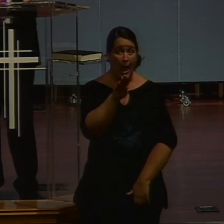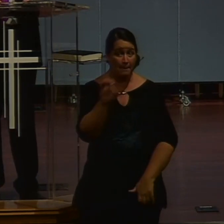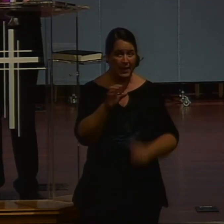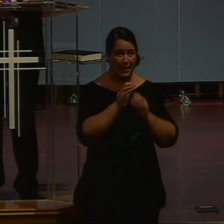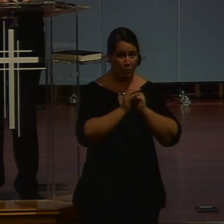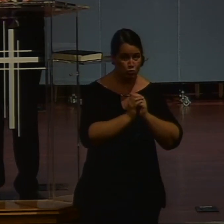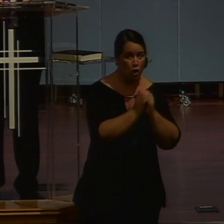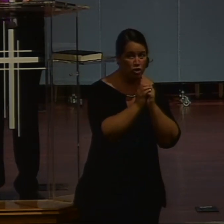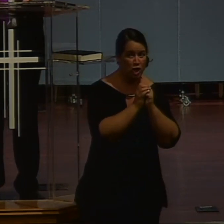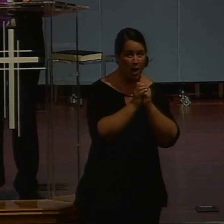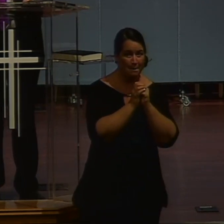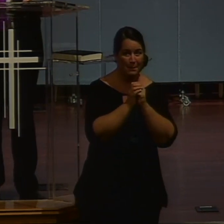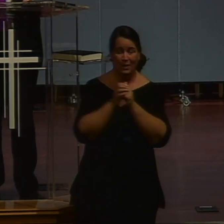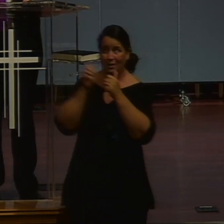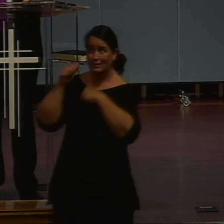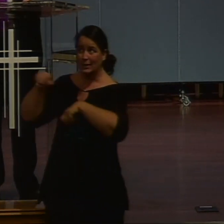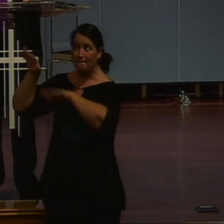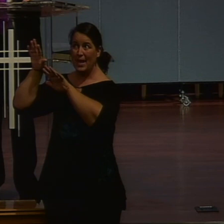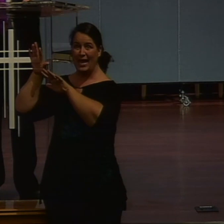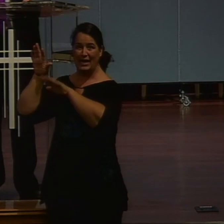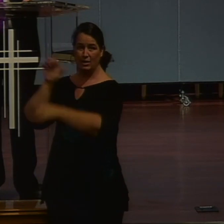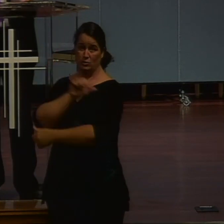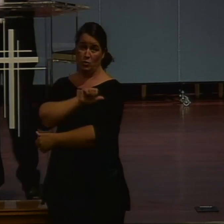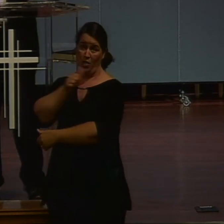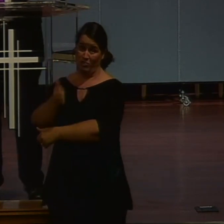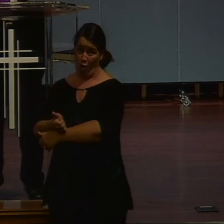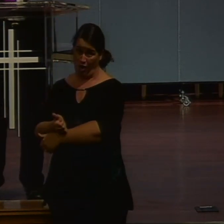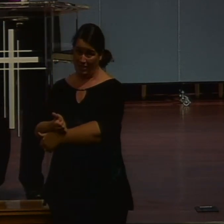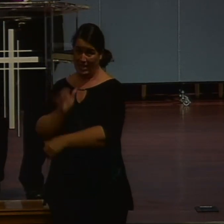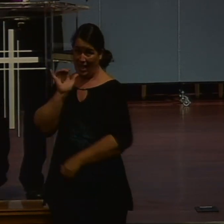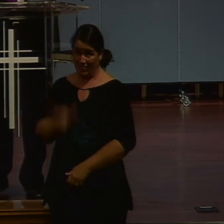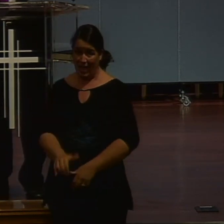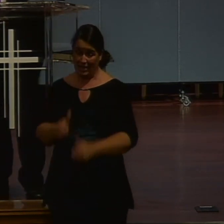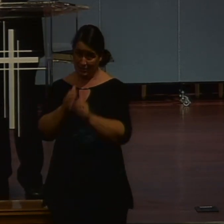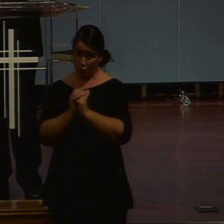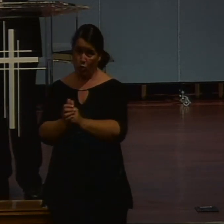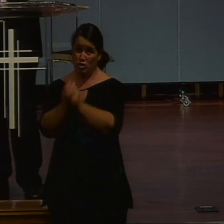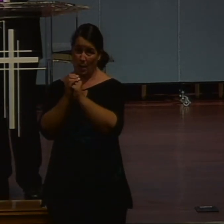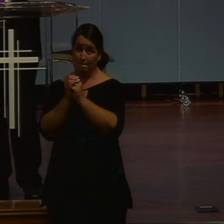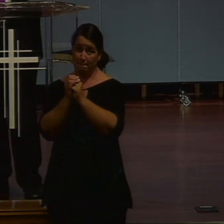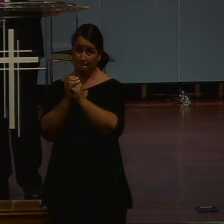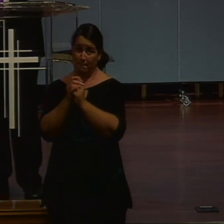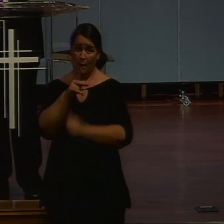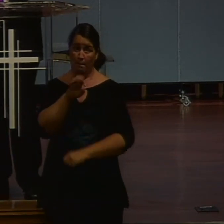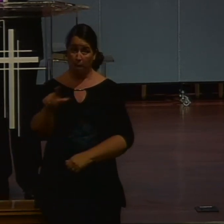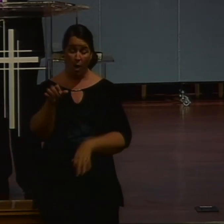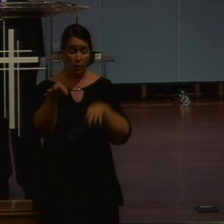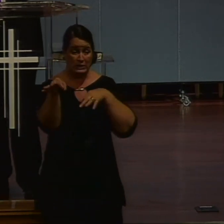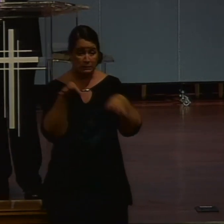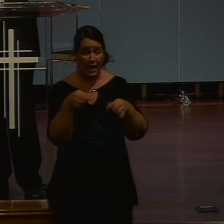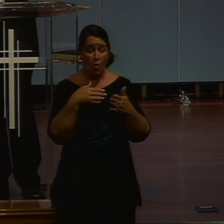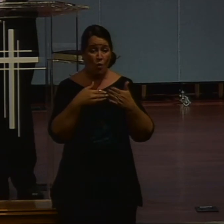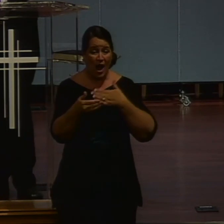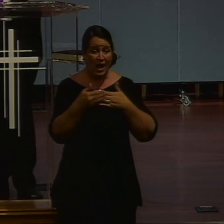Submitting to authorities. Can be. Worship. Paul. Was summing it up for the church at Corinth. Whatsoever you do in word.